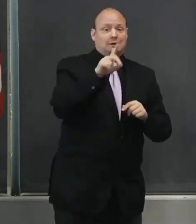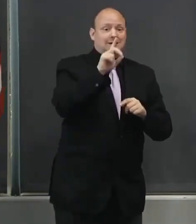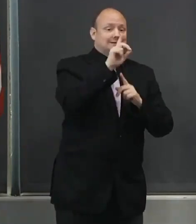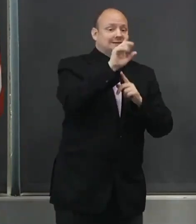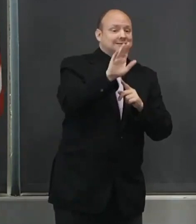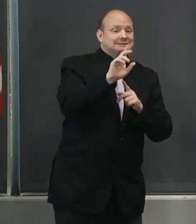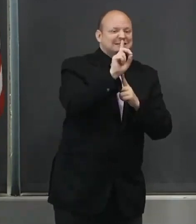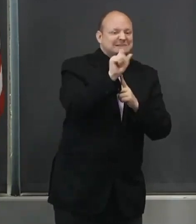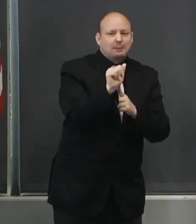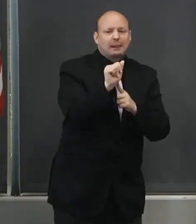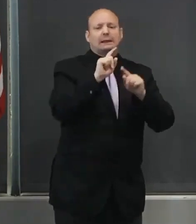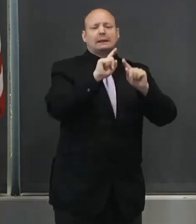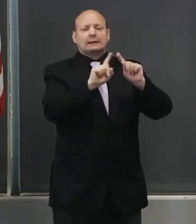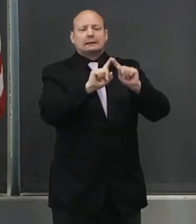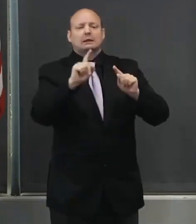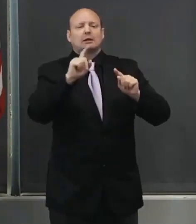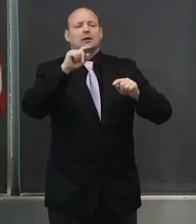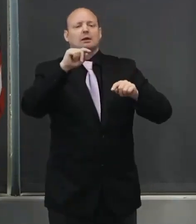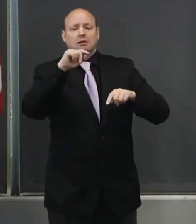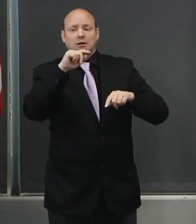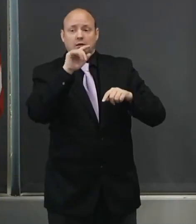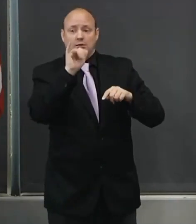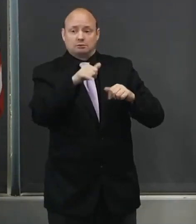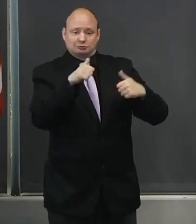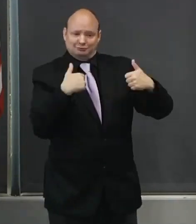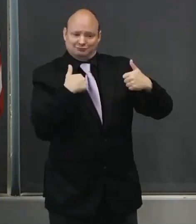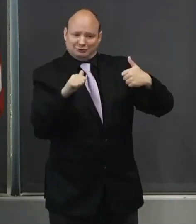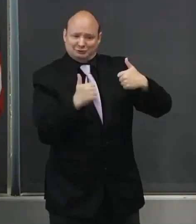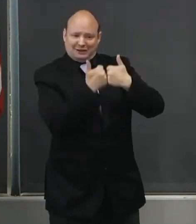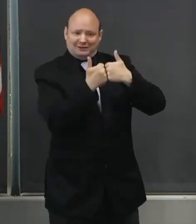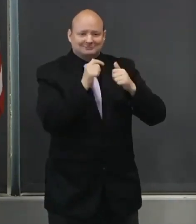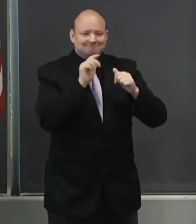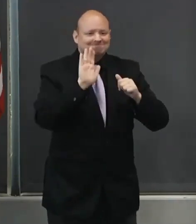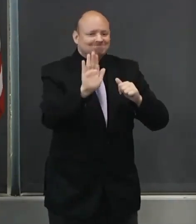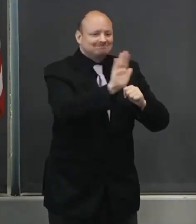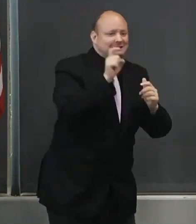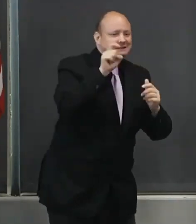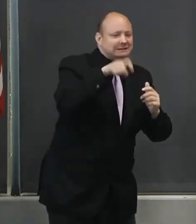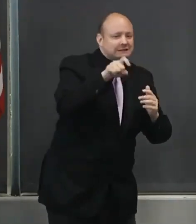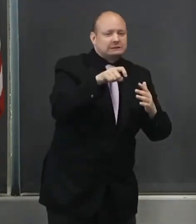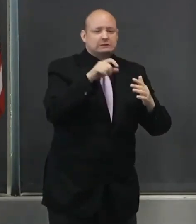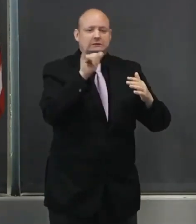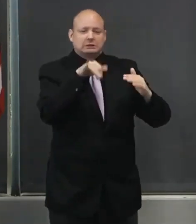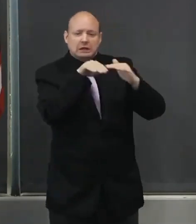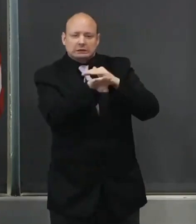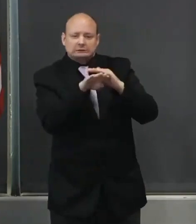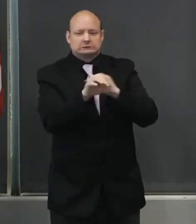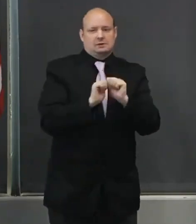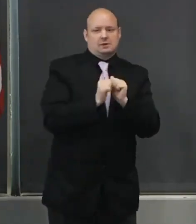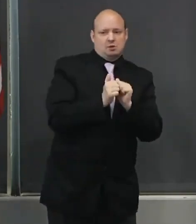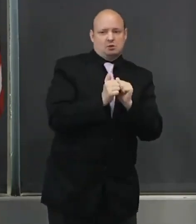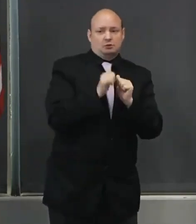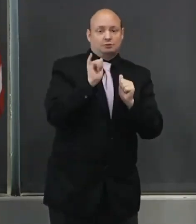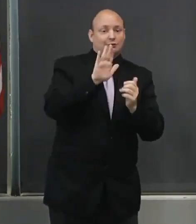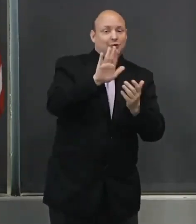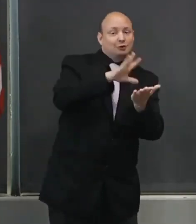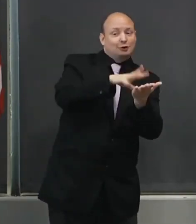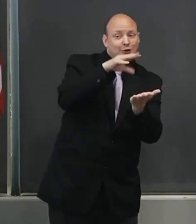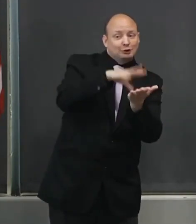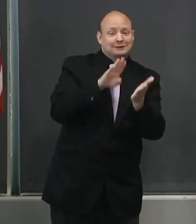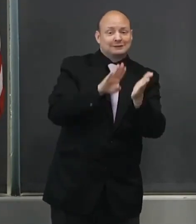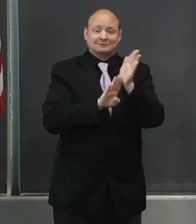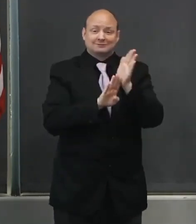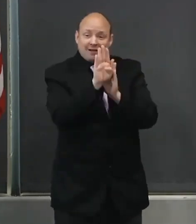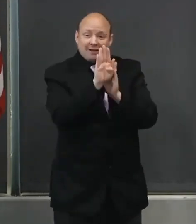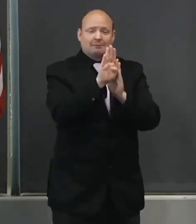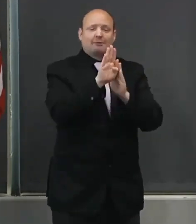challenges accessing a high-quality education and in their learning and development. Many of